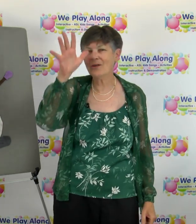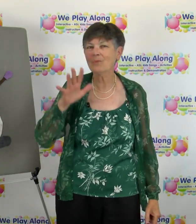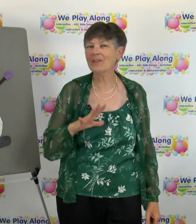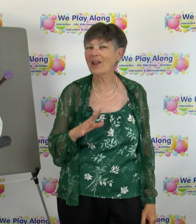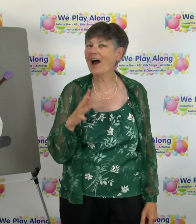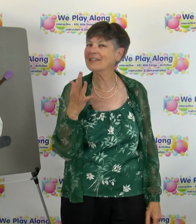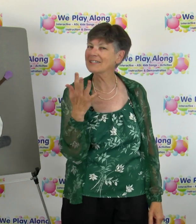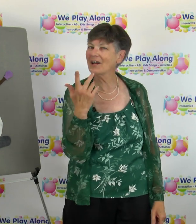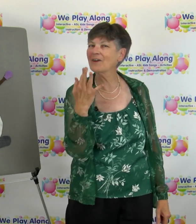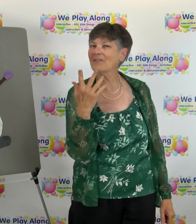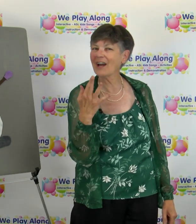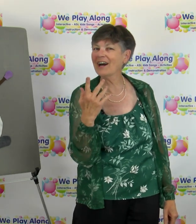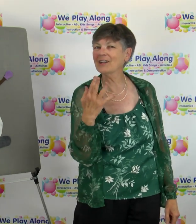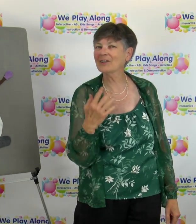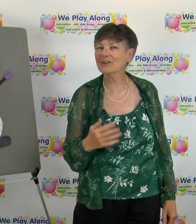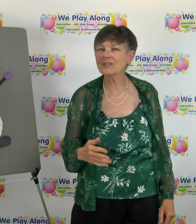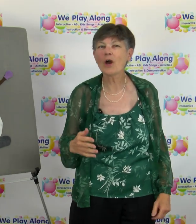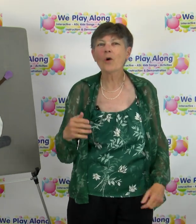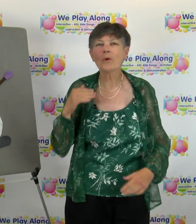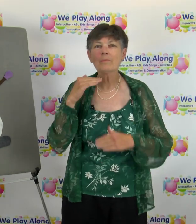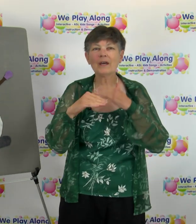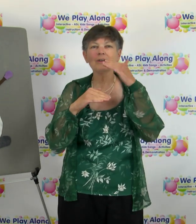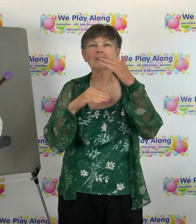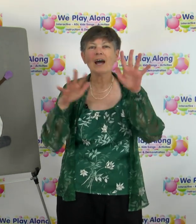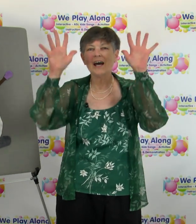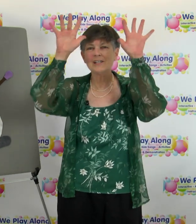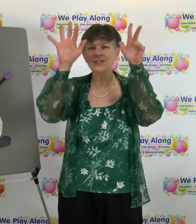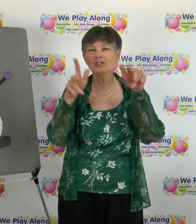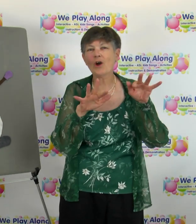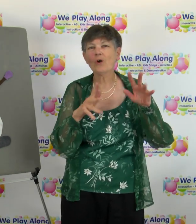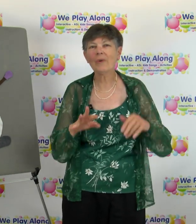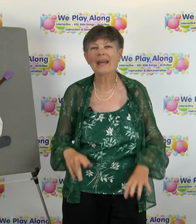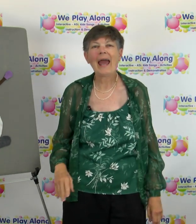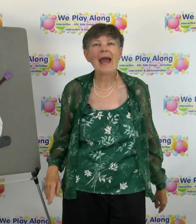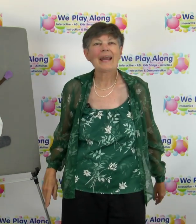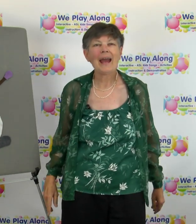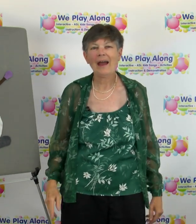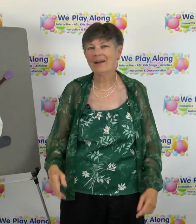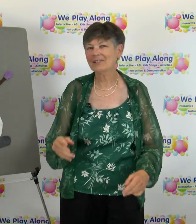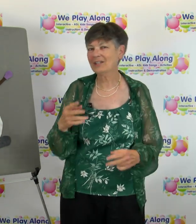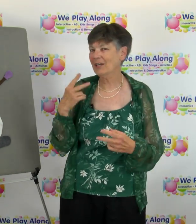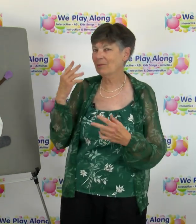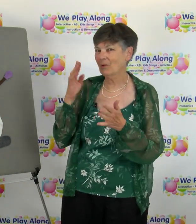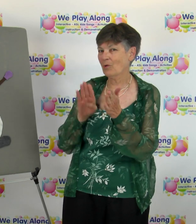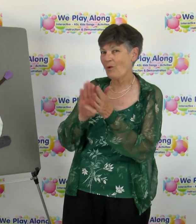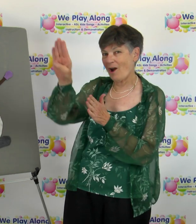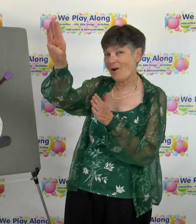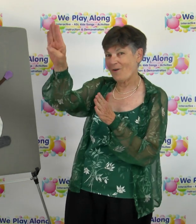with lots of colors We built a snowman and watched him glow